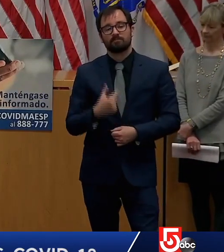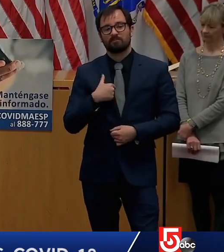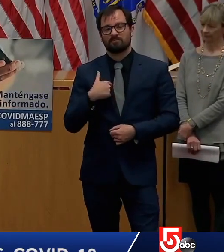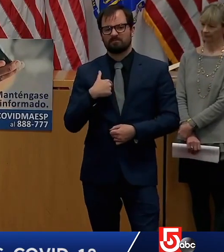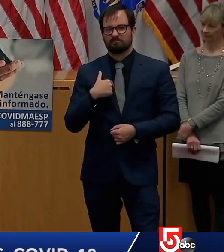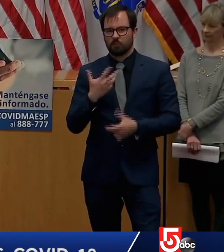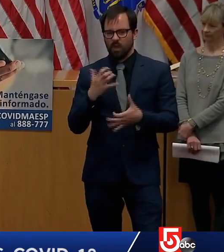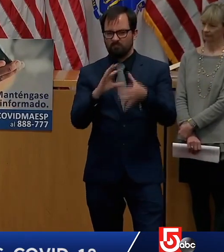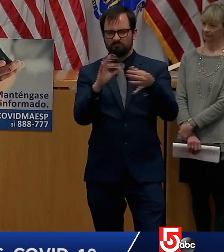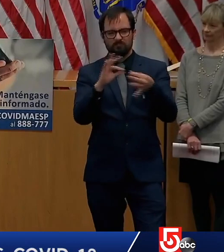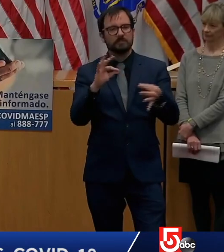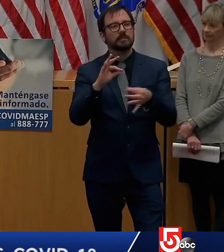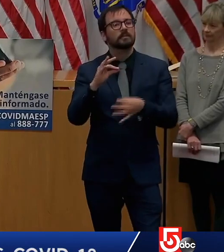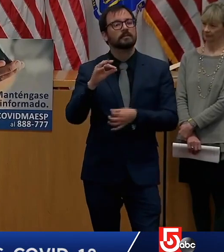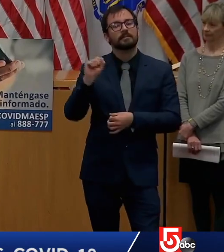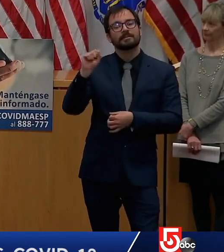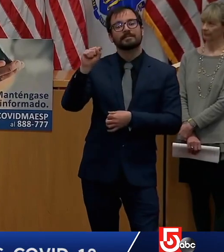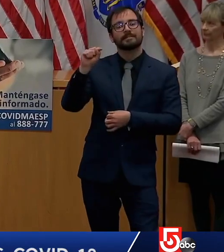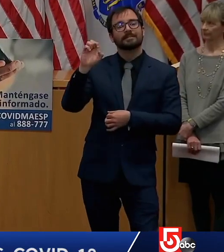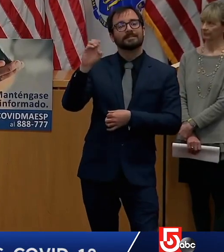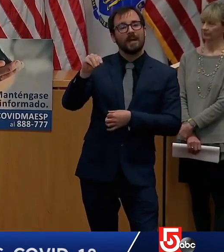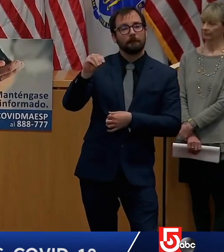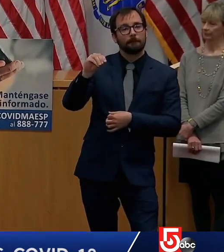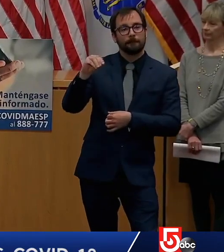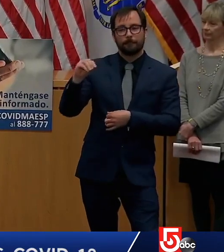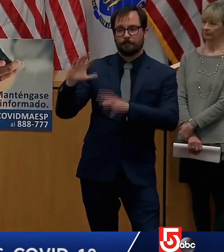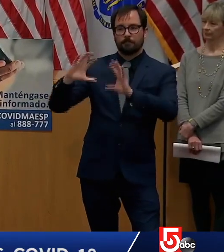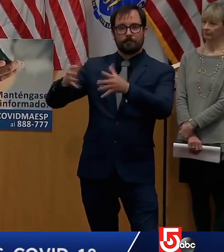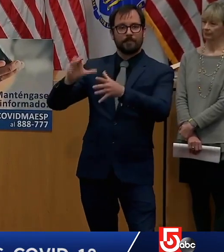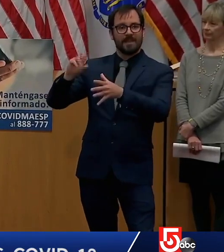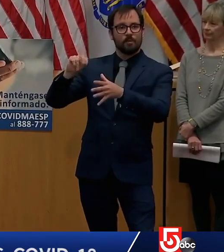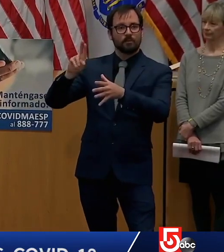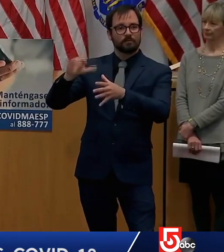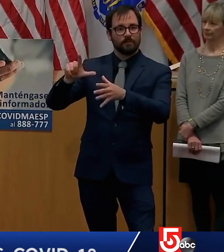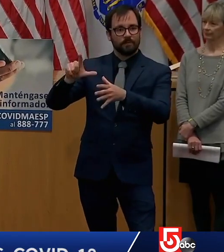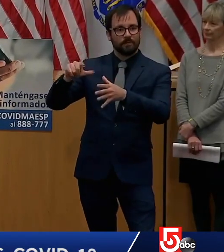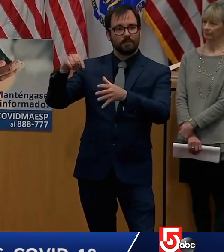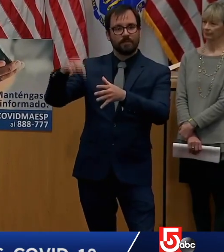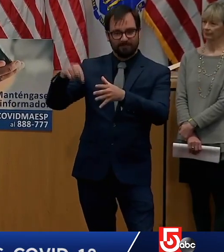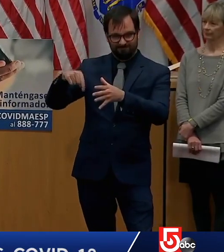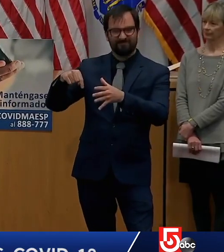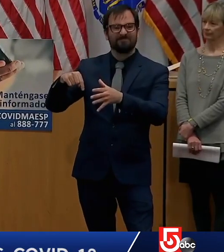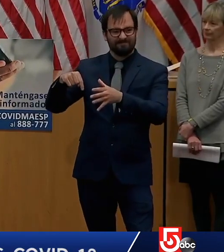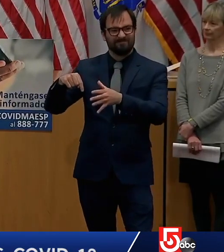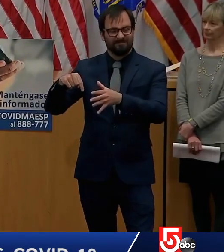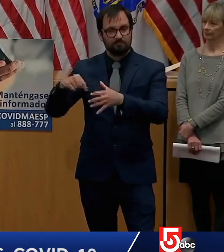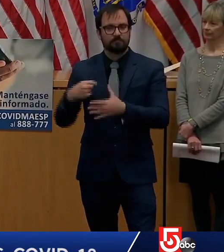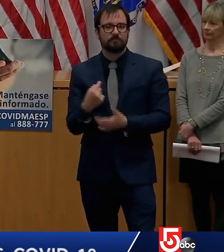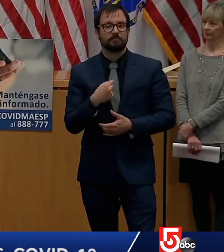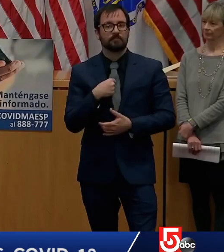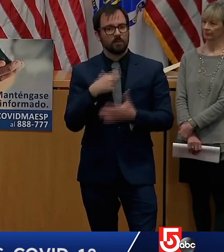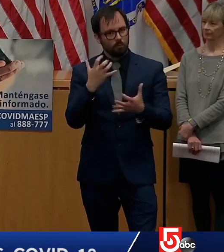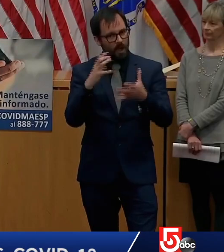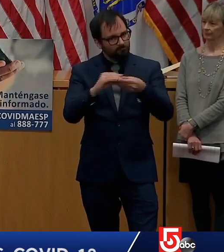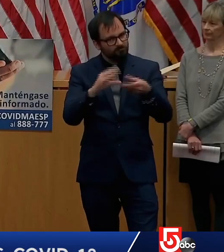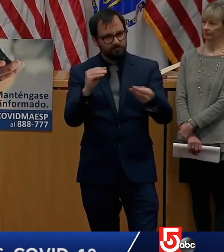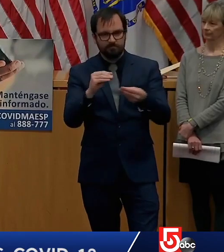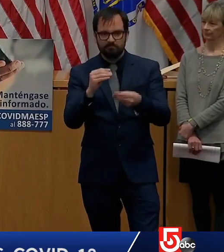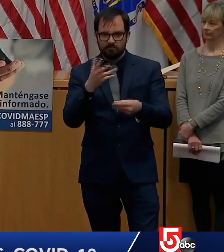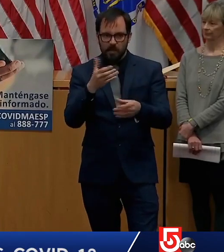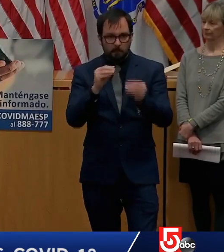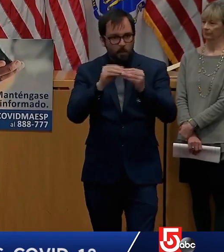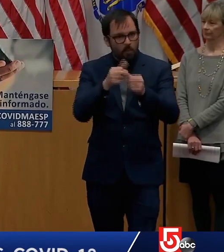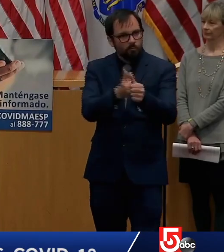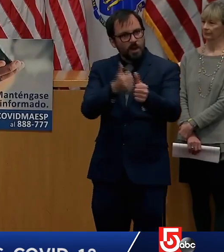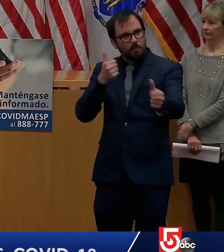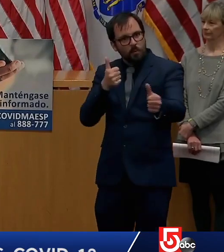remote learning opportunities for our students across this commonwealth stem education and working with desi's stem